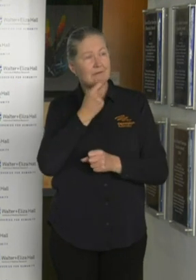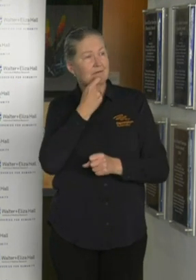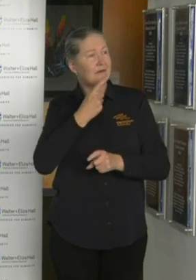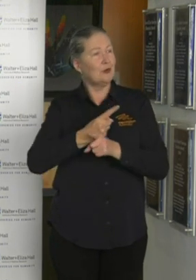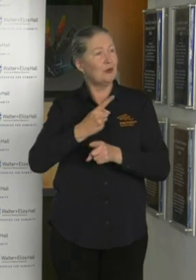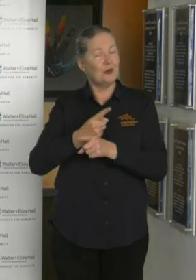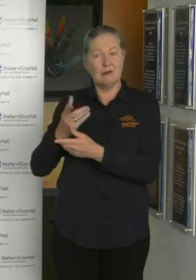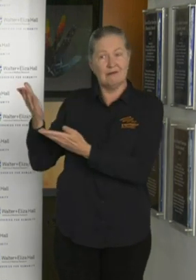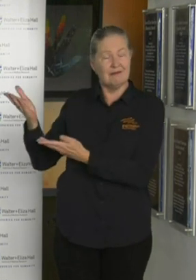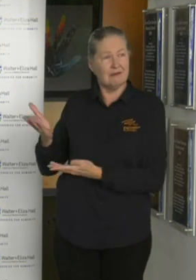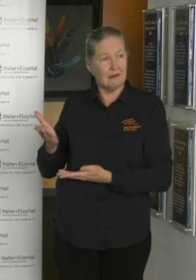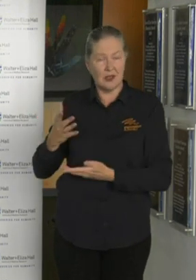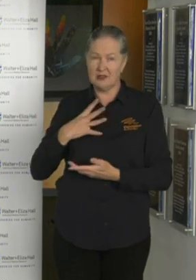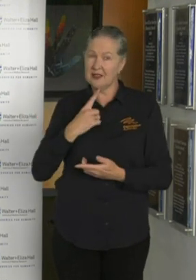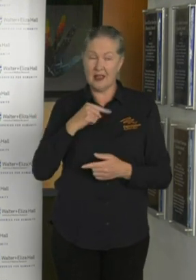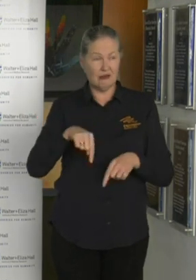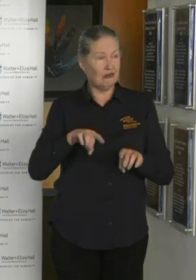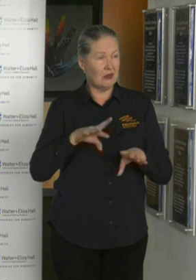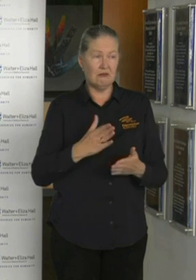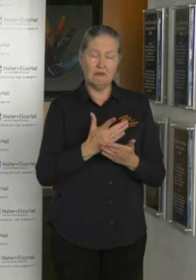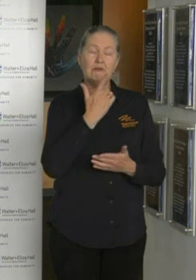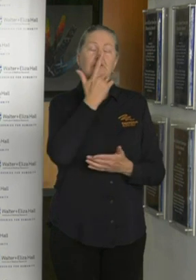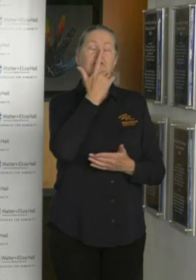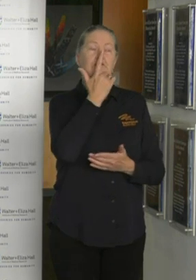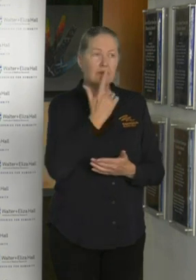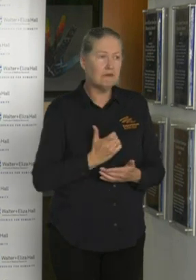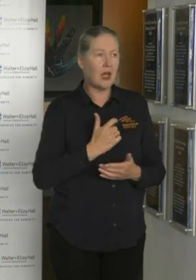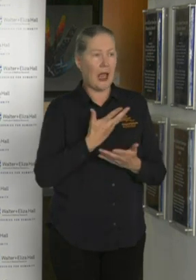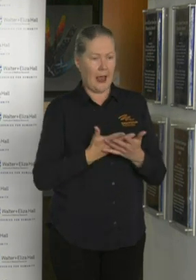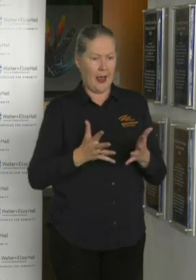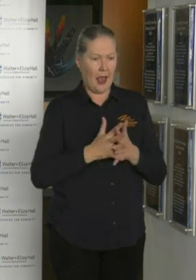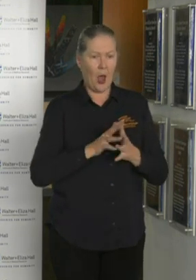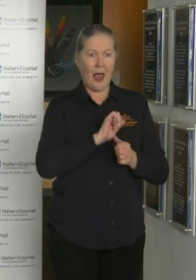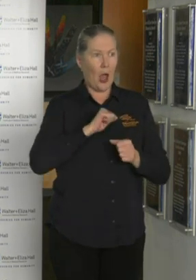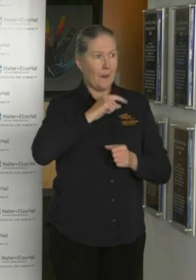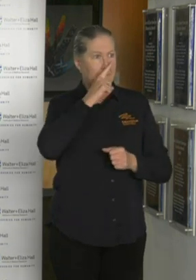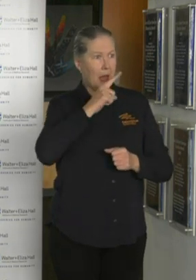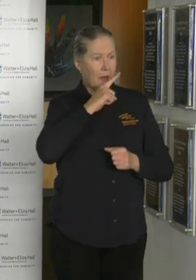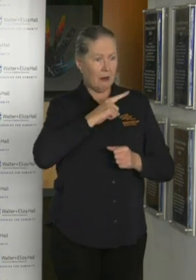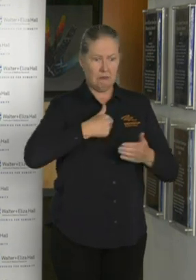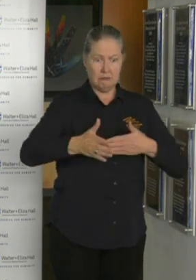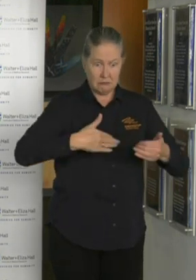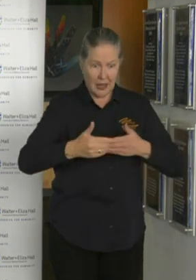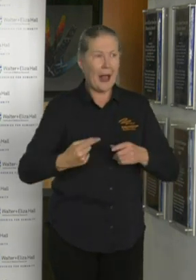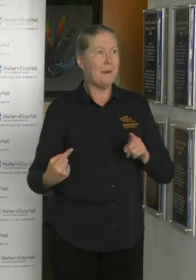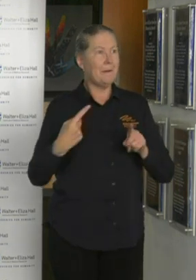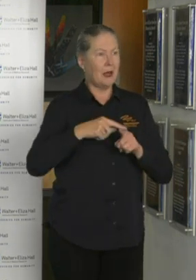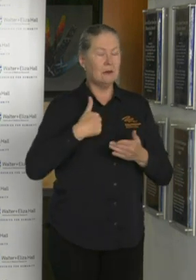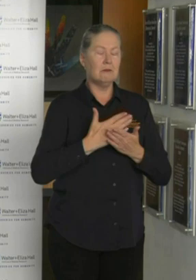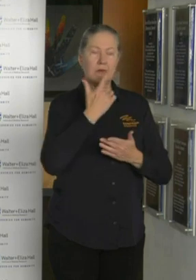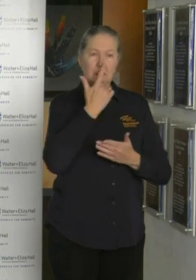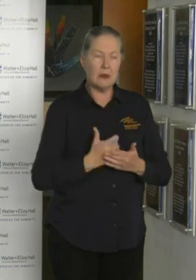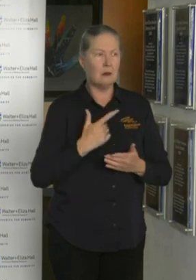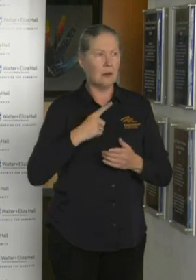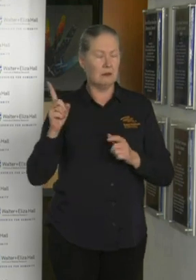say that Australia is blessed with the way our population has responded, but we're equally blessed with the way our extraordinary